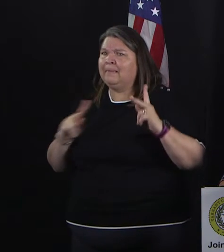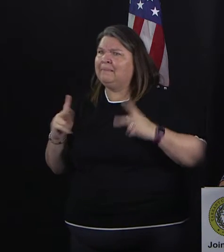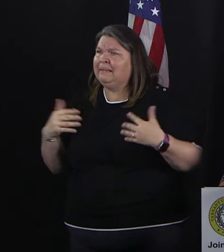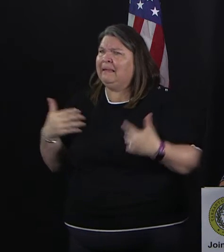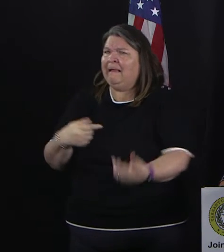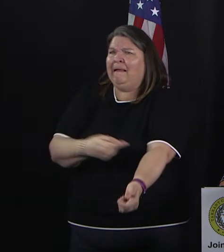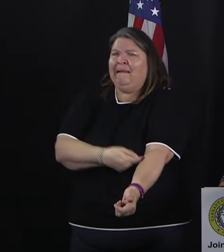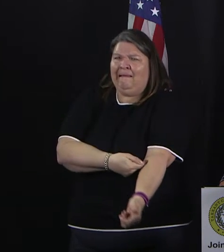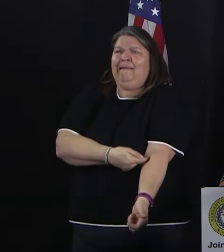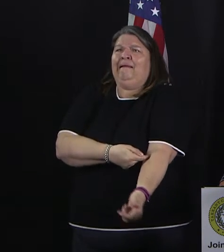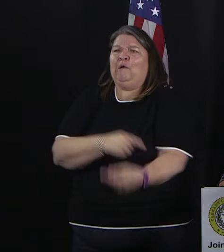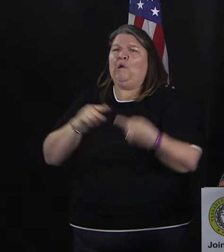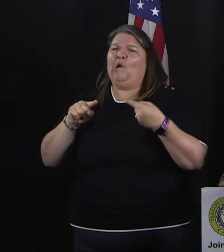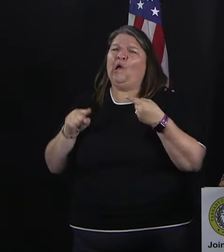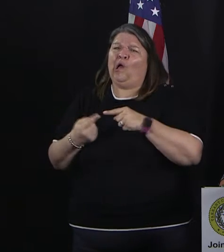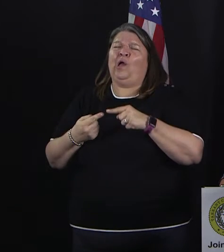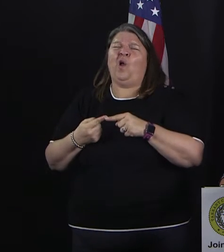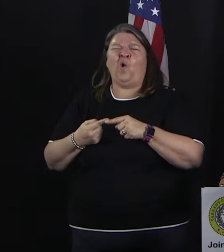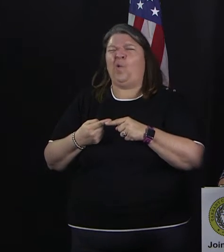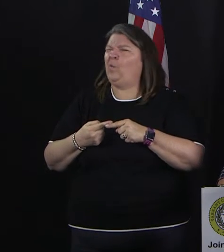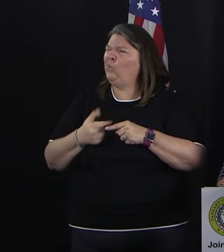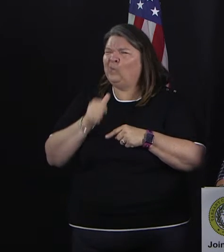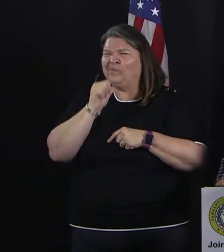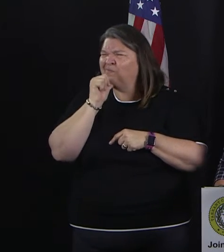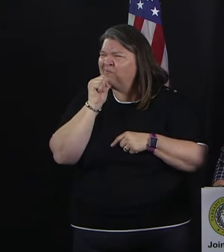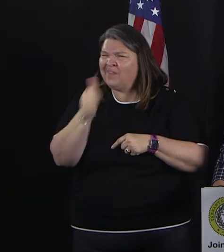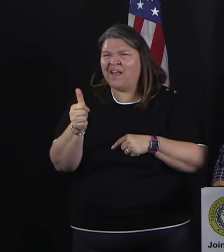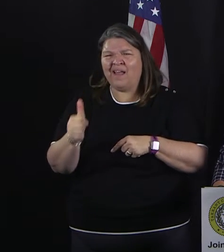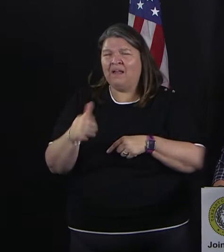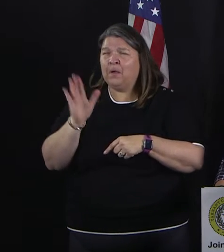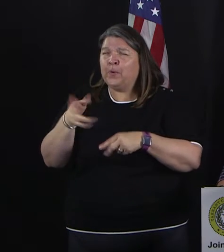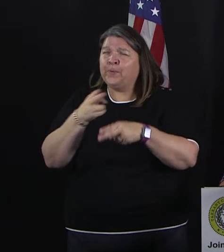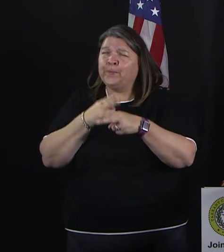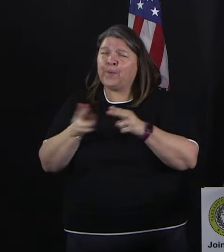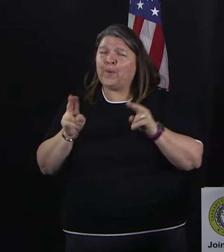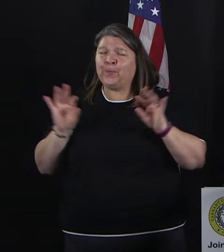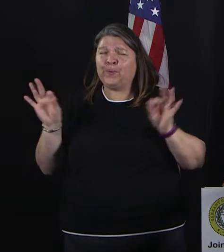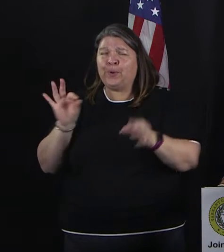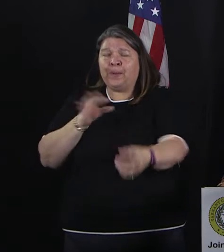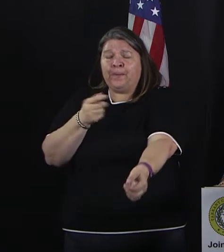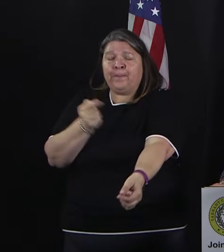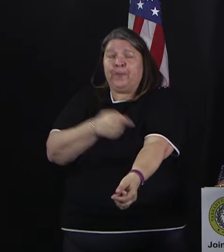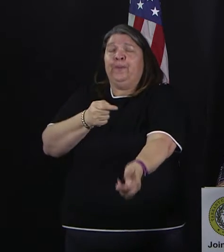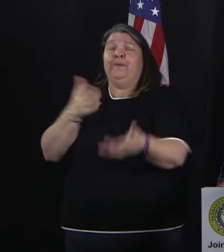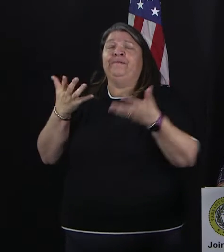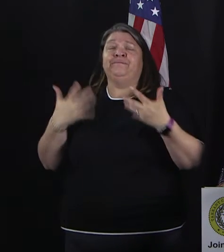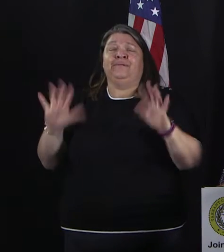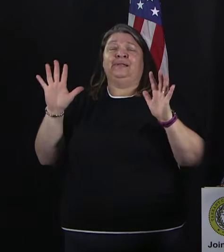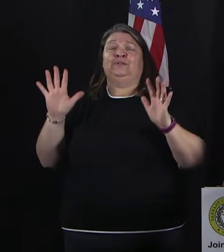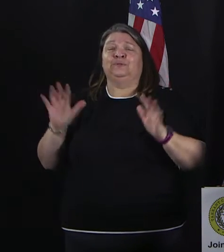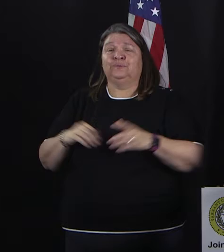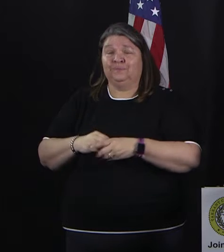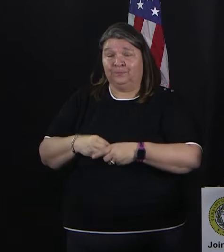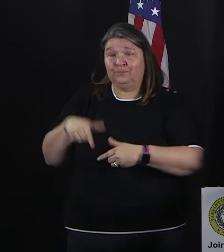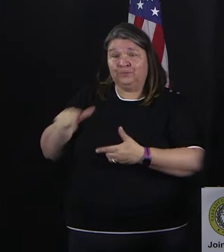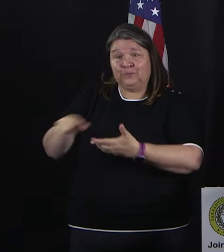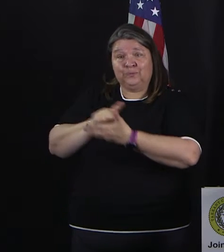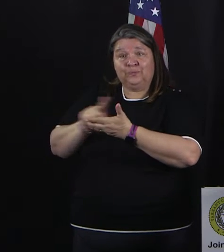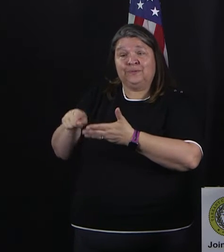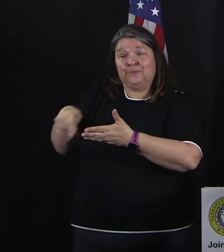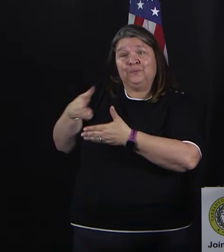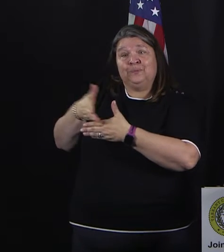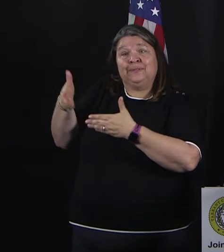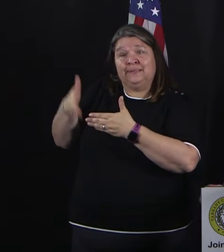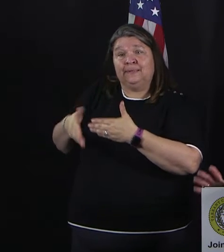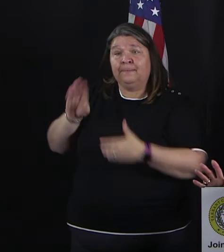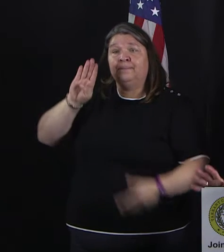about 30 to 45 minutes. There will be a blood drive at Billy Bob's this weekend. You can find it on our website and Carter Blood